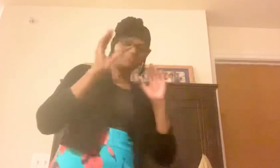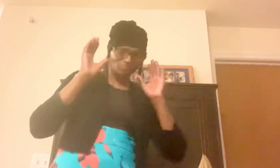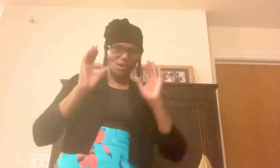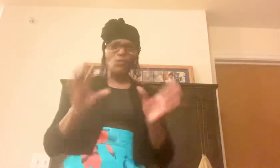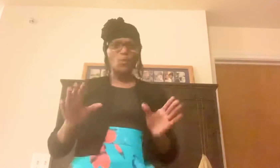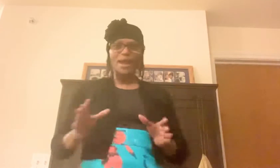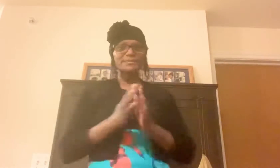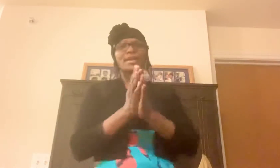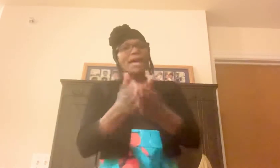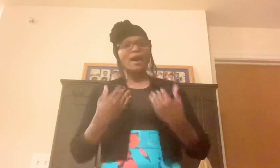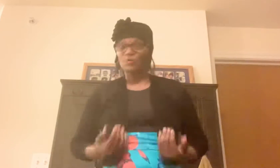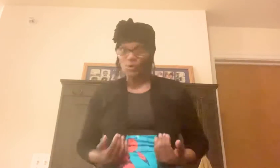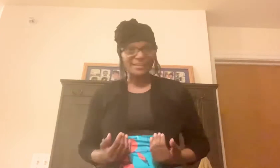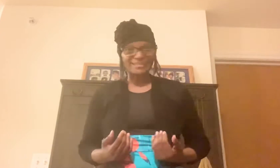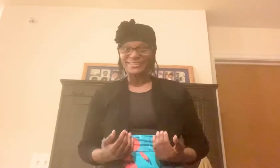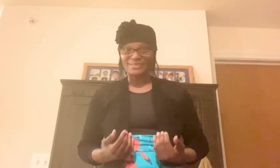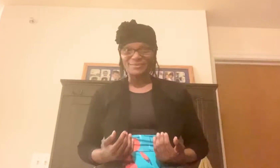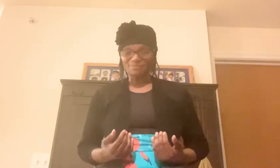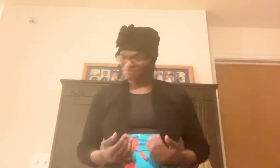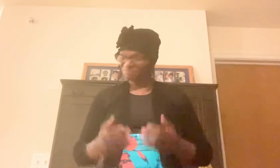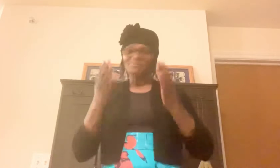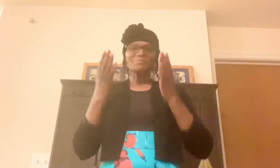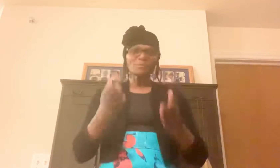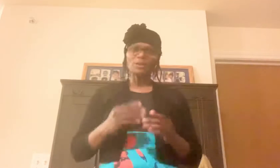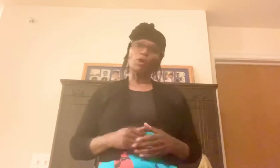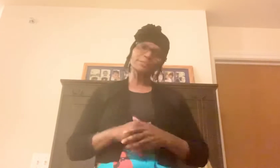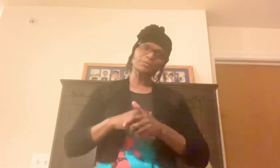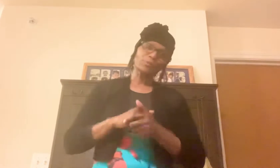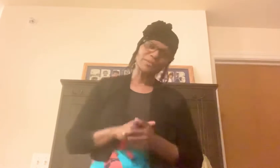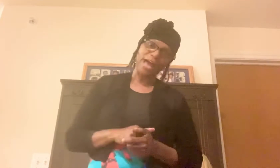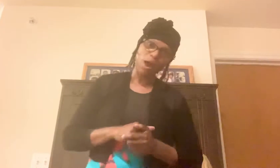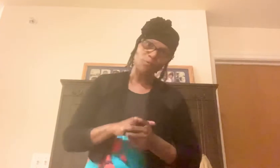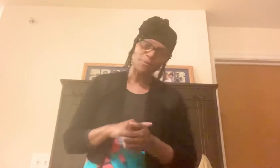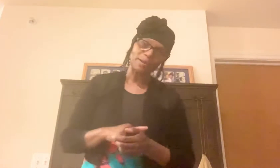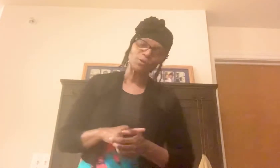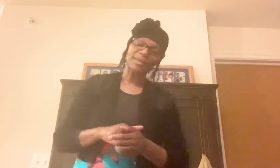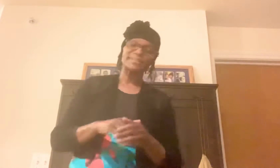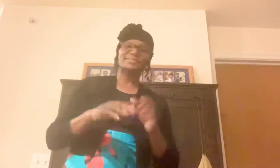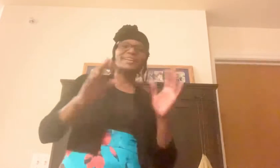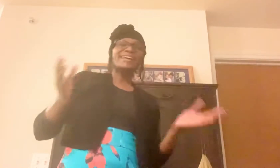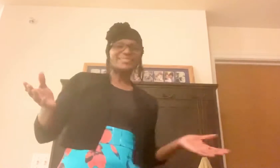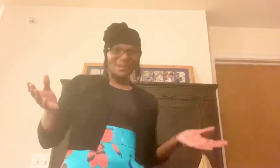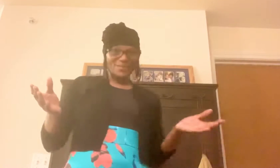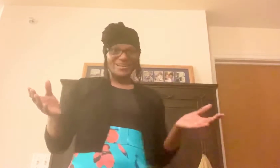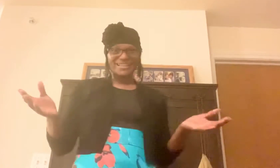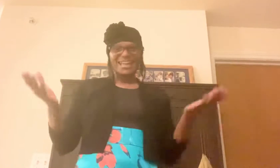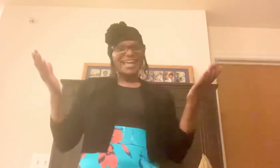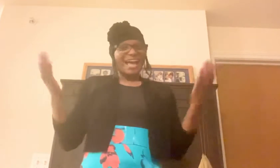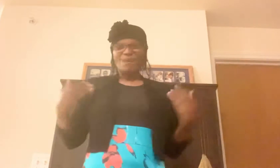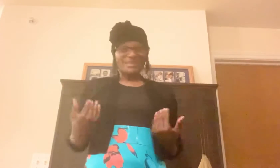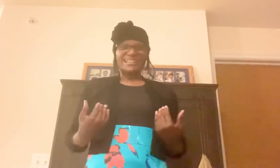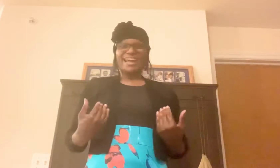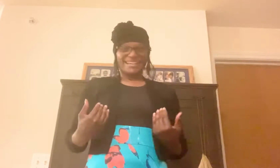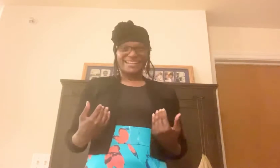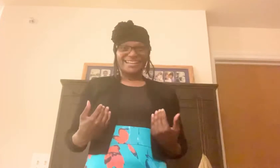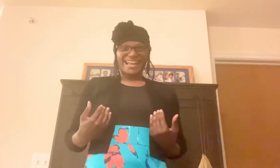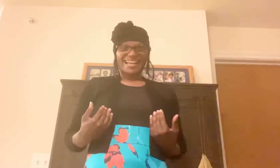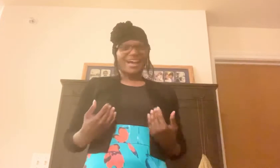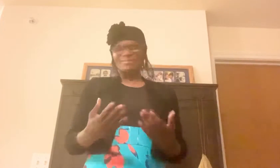otherwise of course i deliver as long as it's within an hour from my location so i'm excited i'm